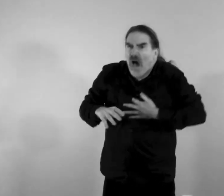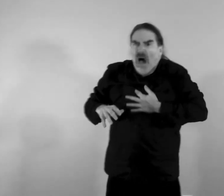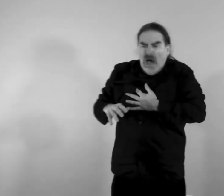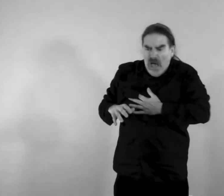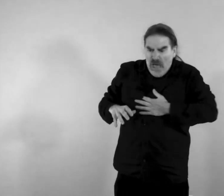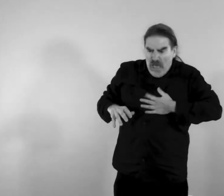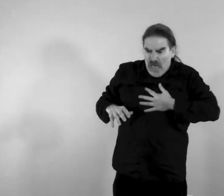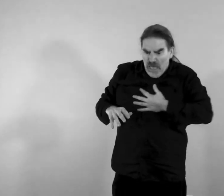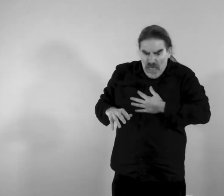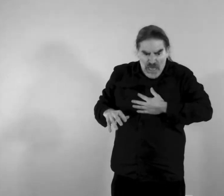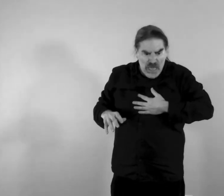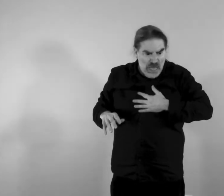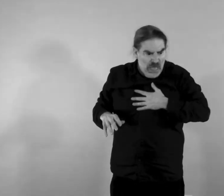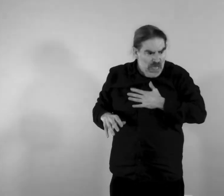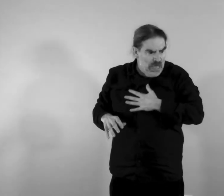and he thinks to himself